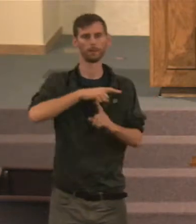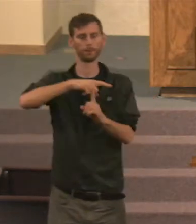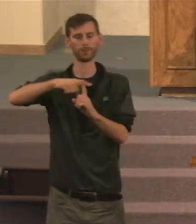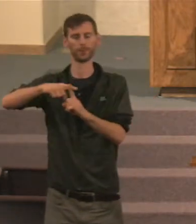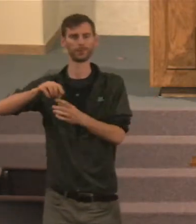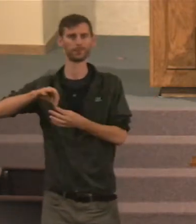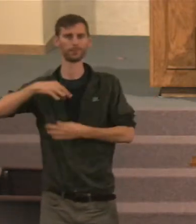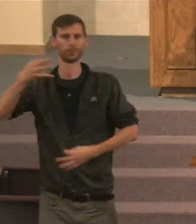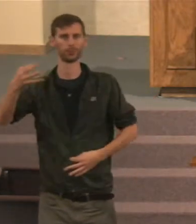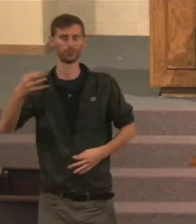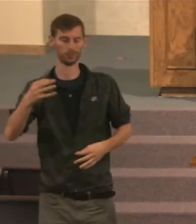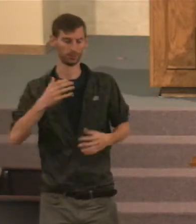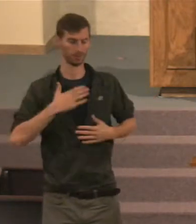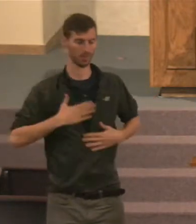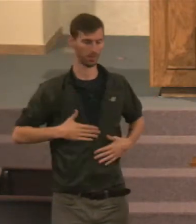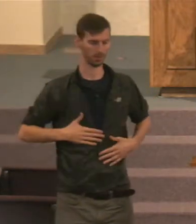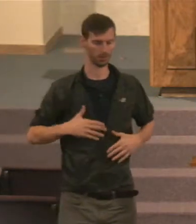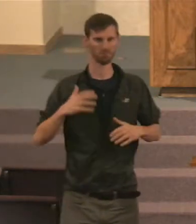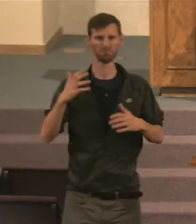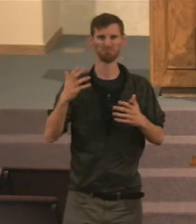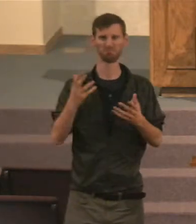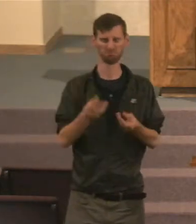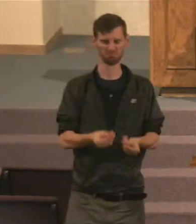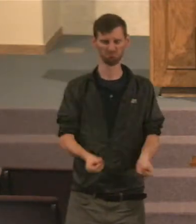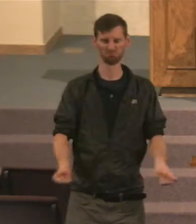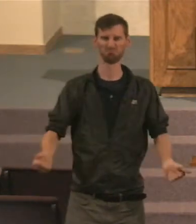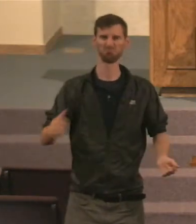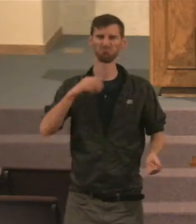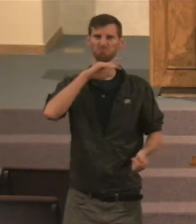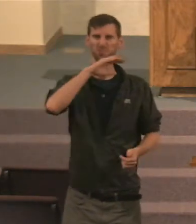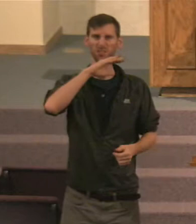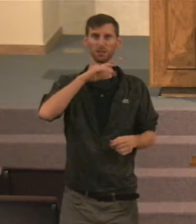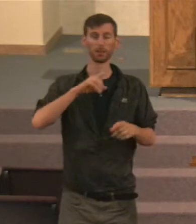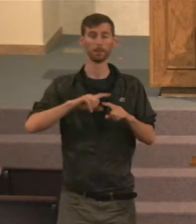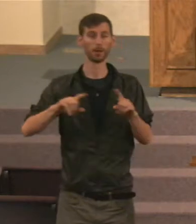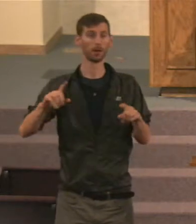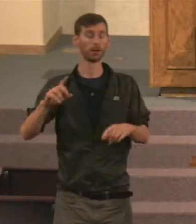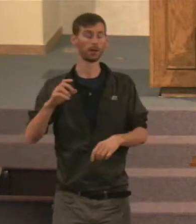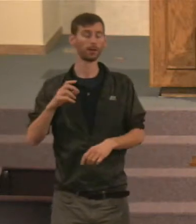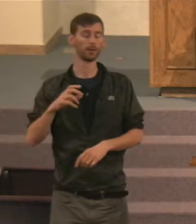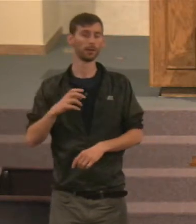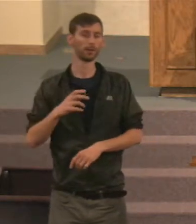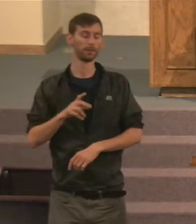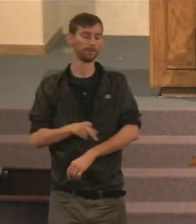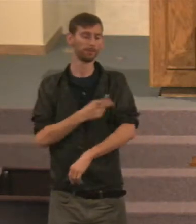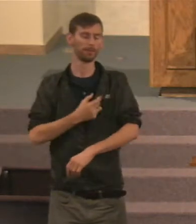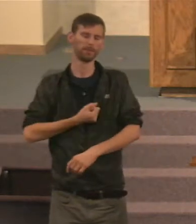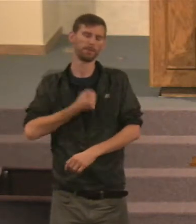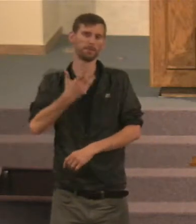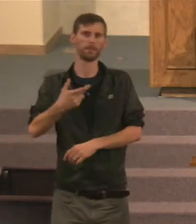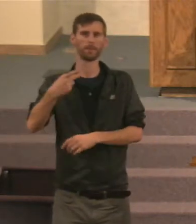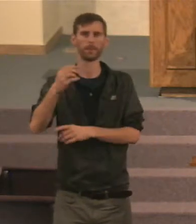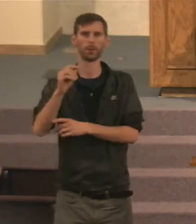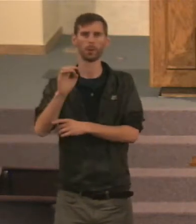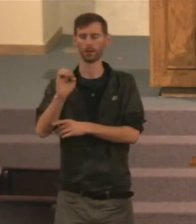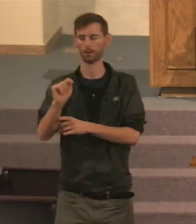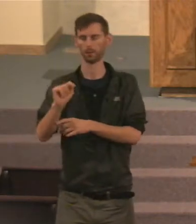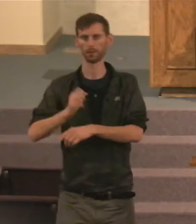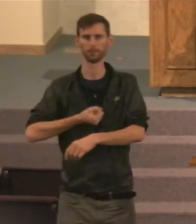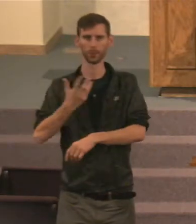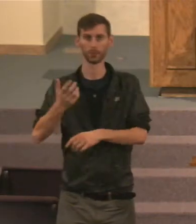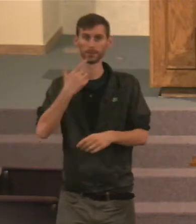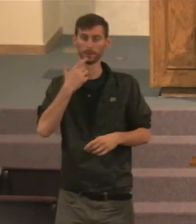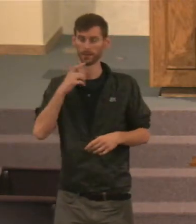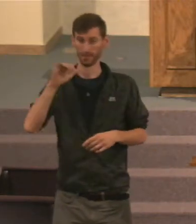And the body goes back to the dust. But the poet said, You know, About that, That's not true